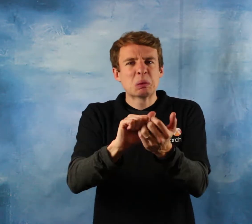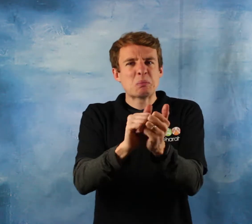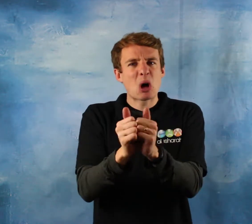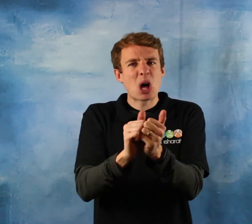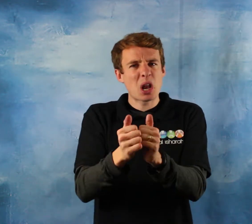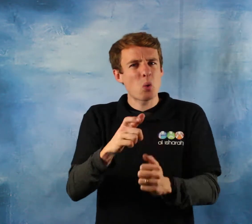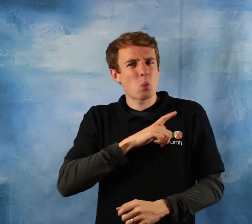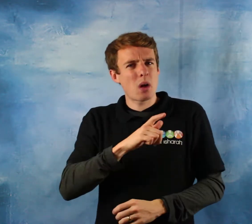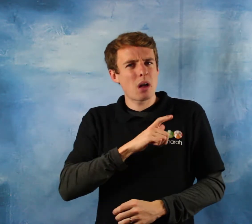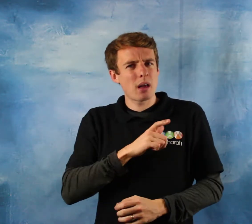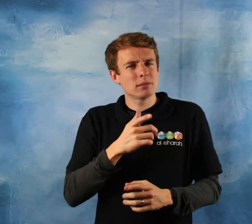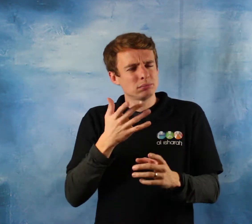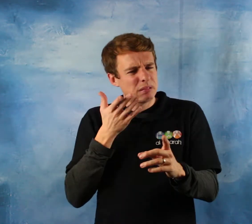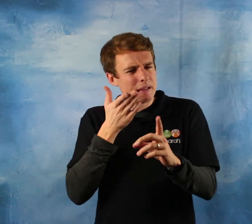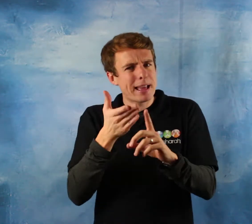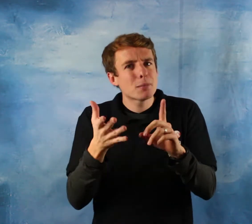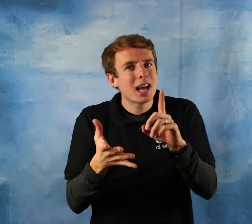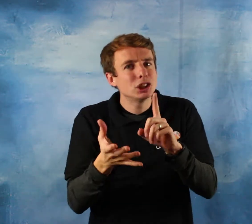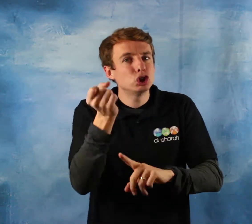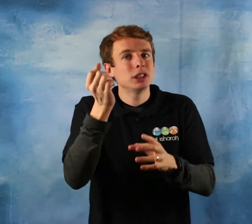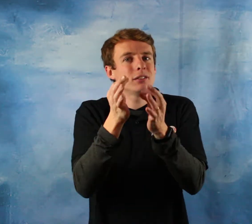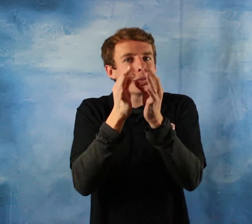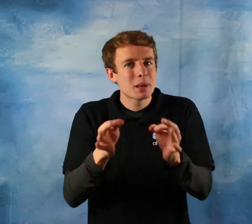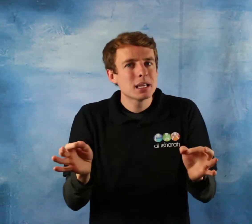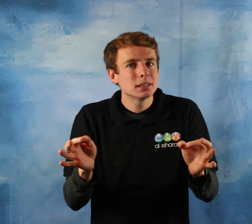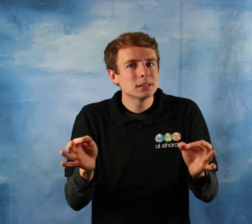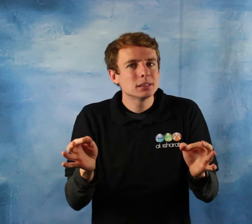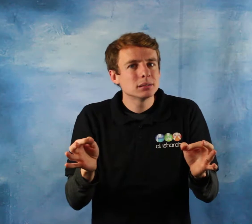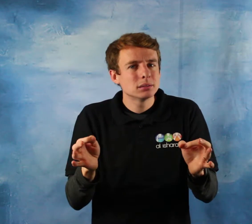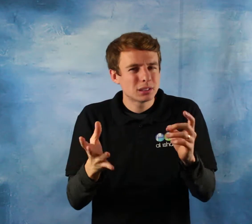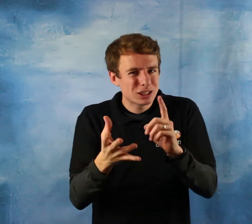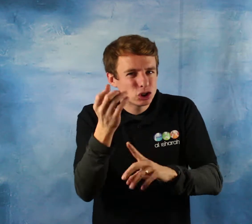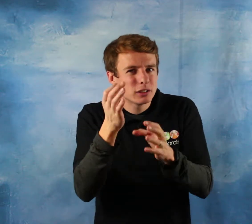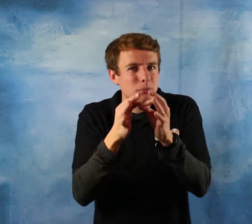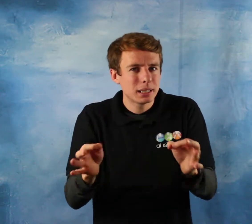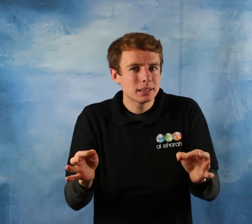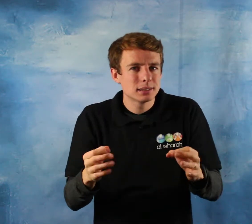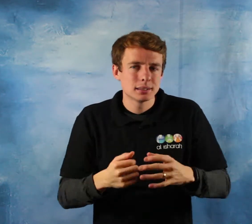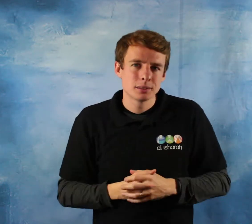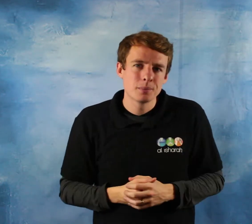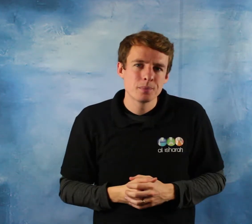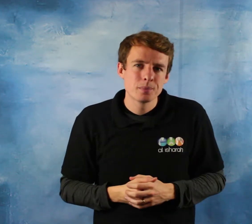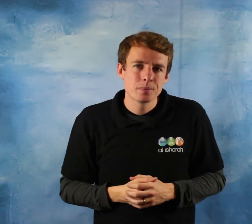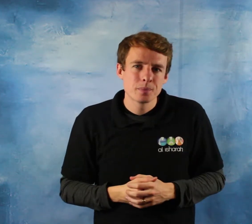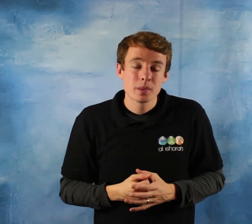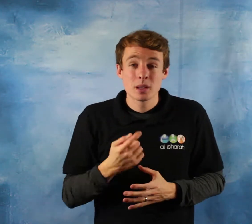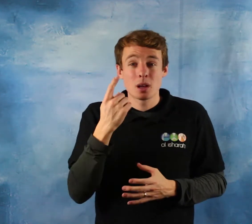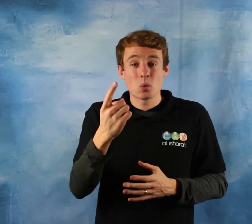Arabic is called maskan one of its names of the home in Arabic is maskan, a place where tranquility is sought